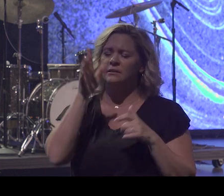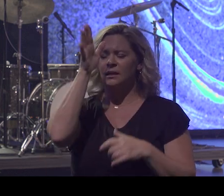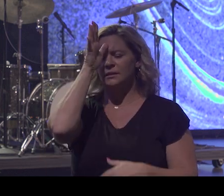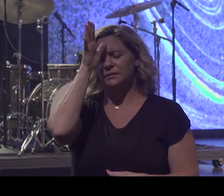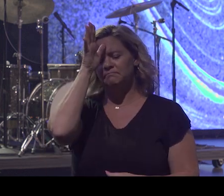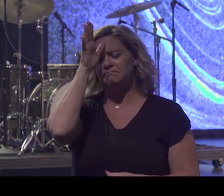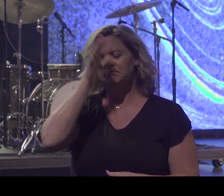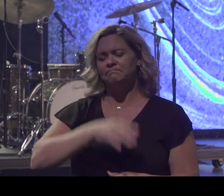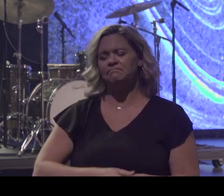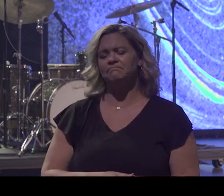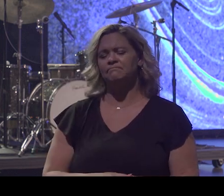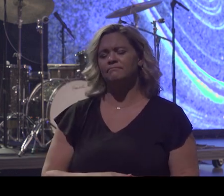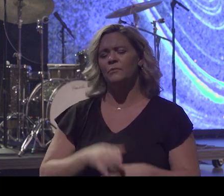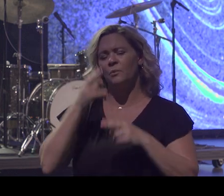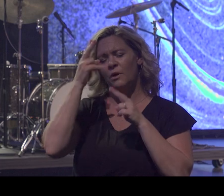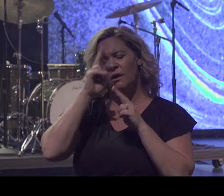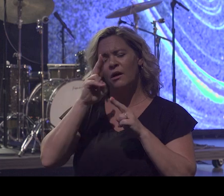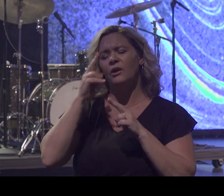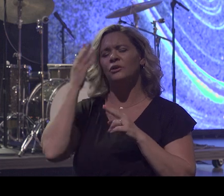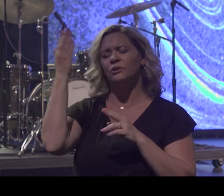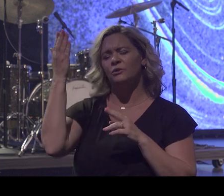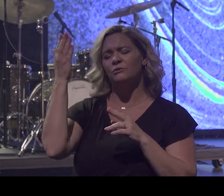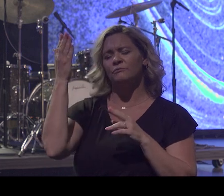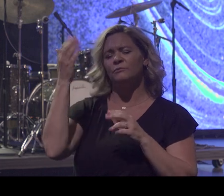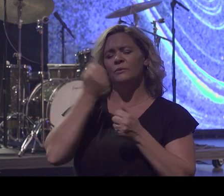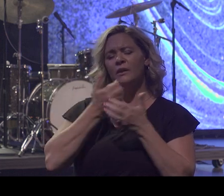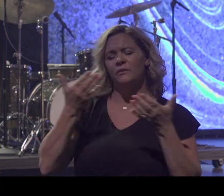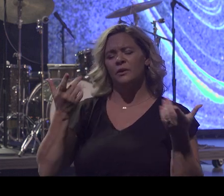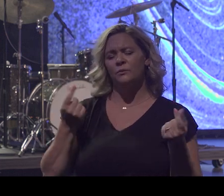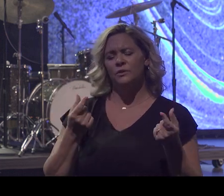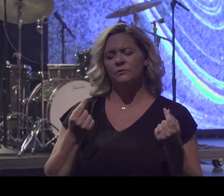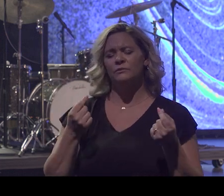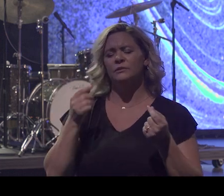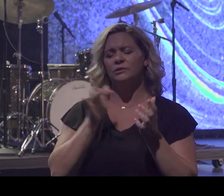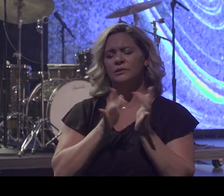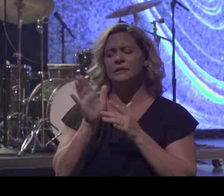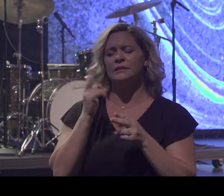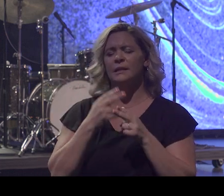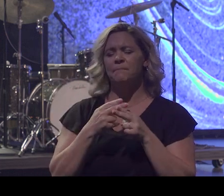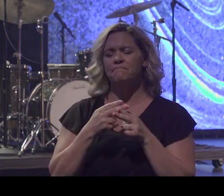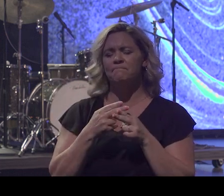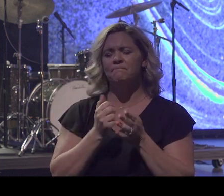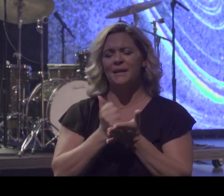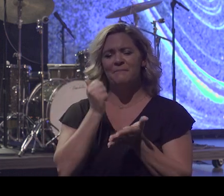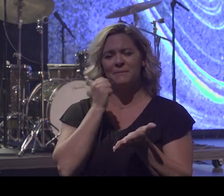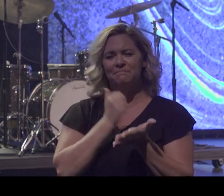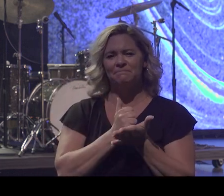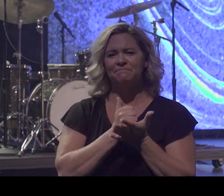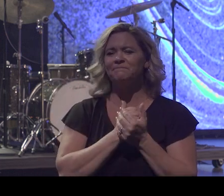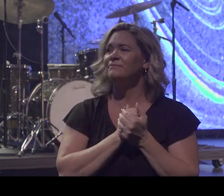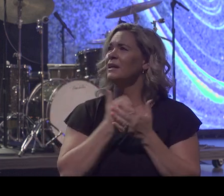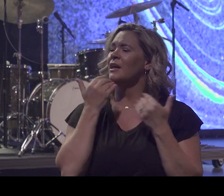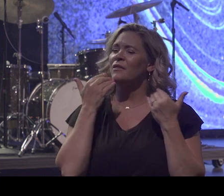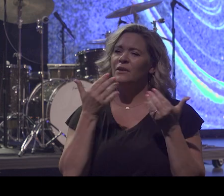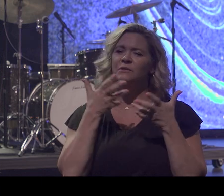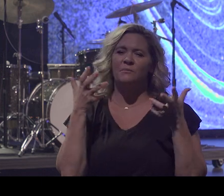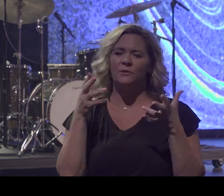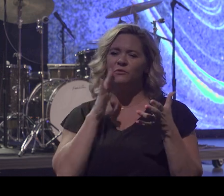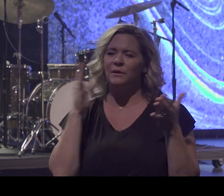And we just want to honor you with everything that we do. It's in Jesus' name we pray. Amen. Hey, thank you so much for being here this week and God bless